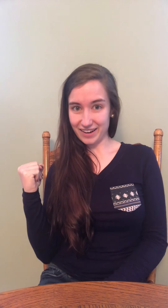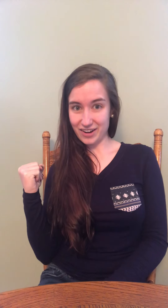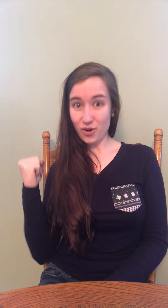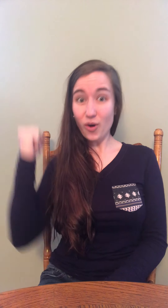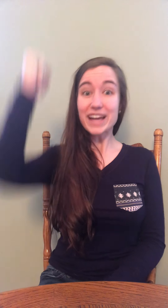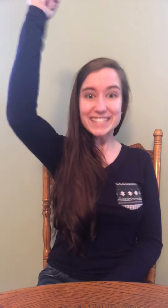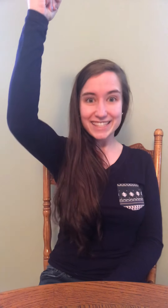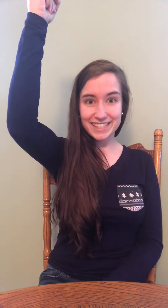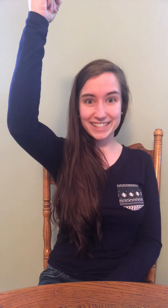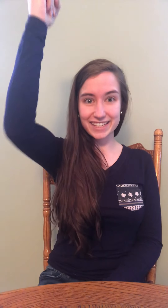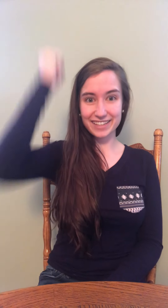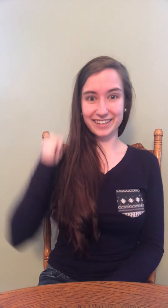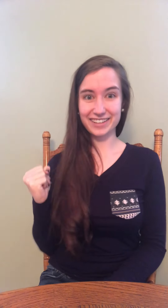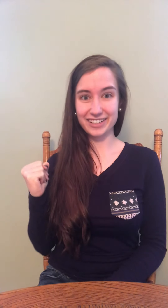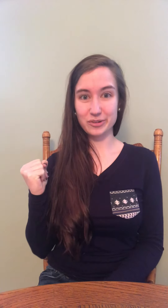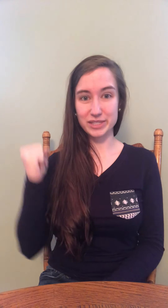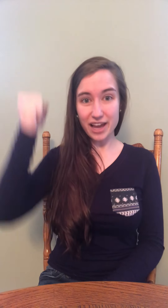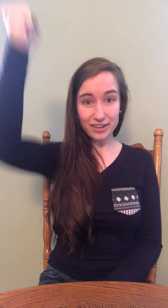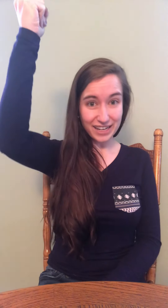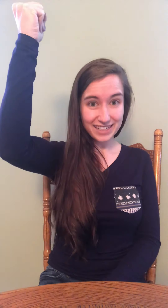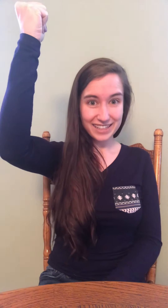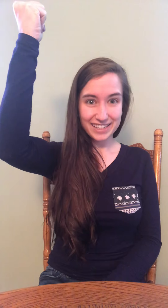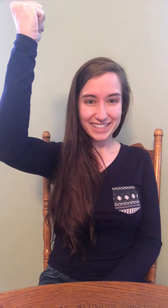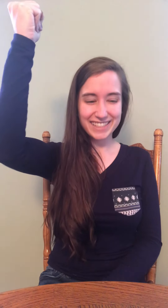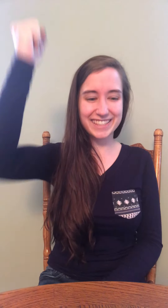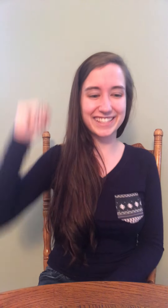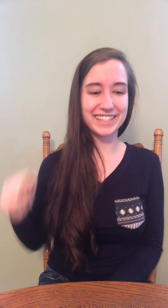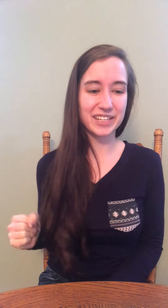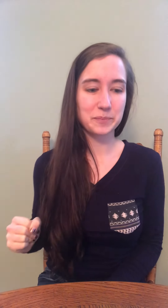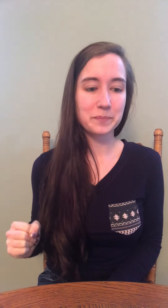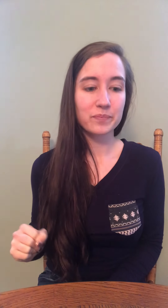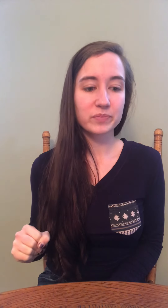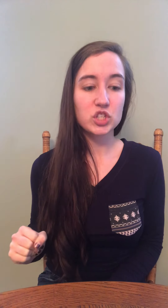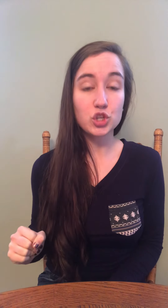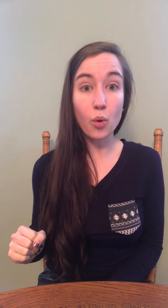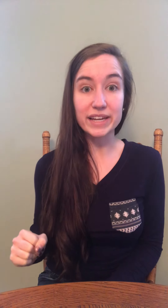Noise. What sound? Z. Choice.